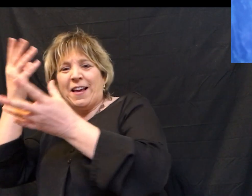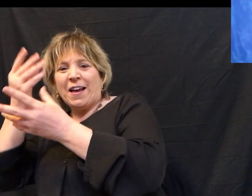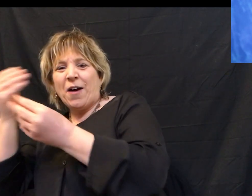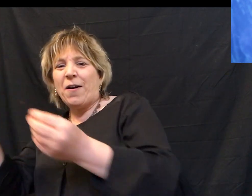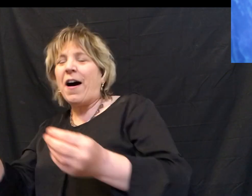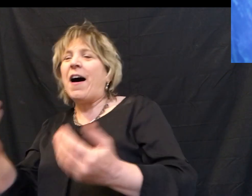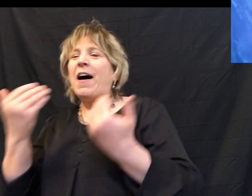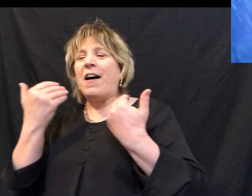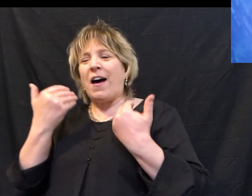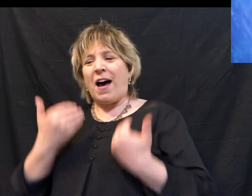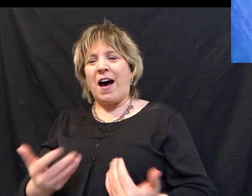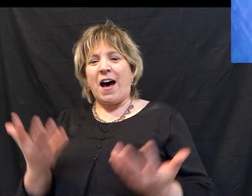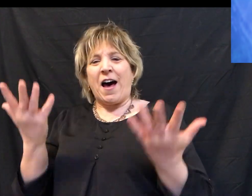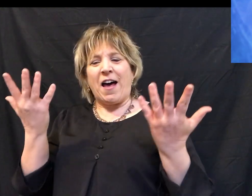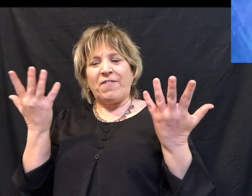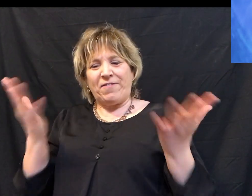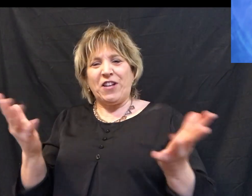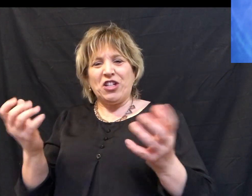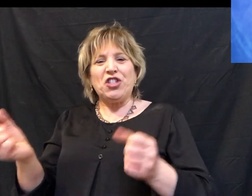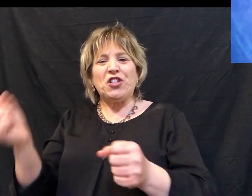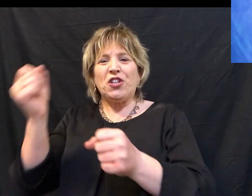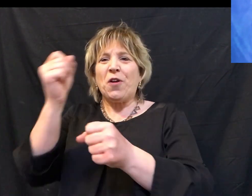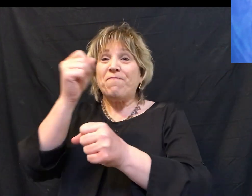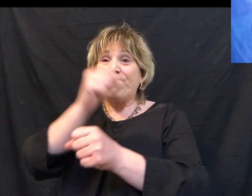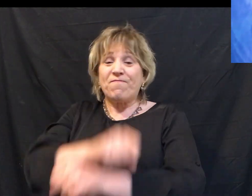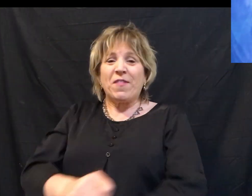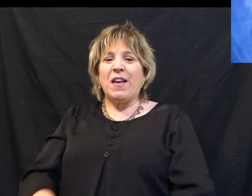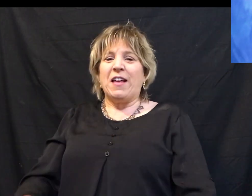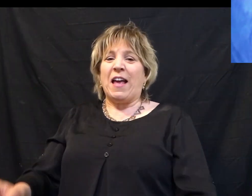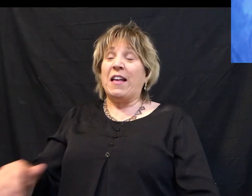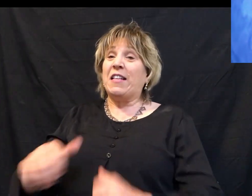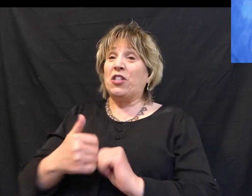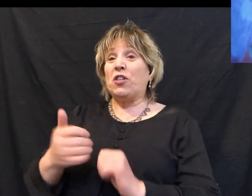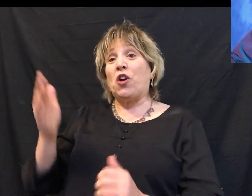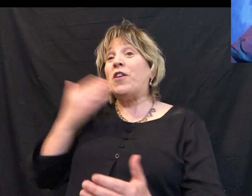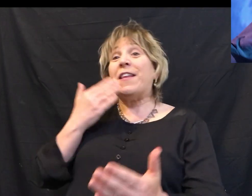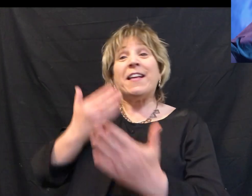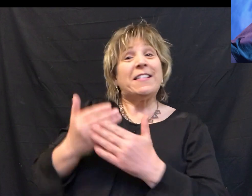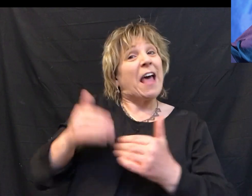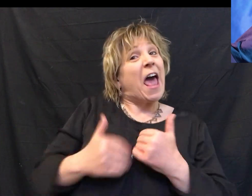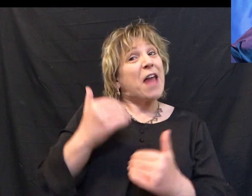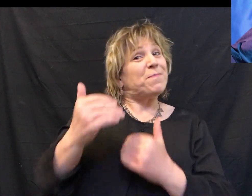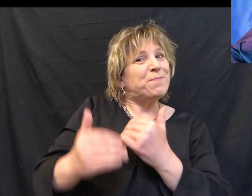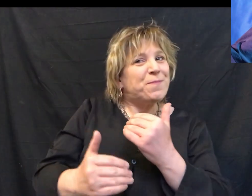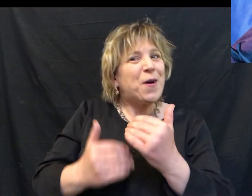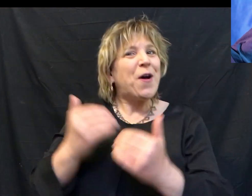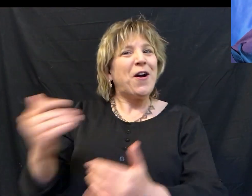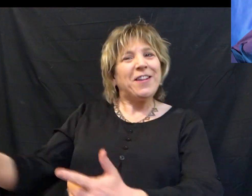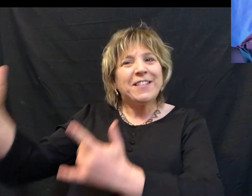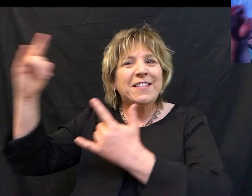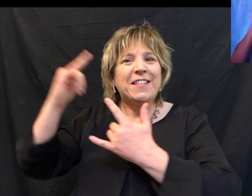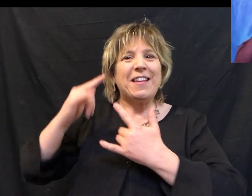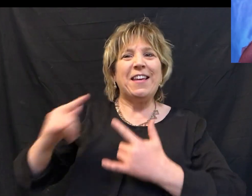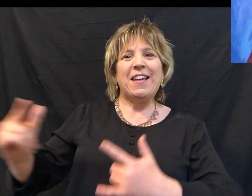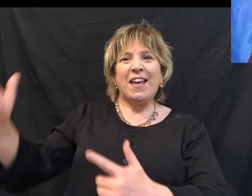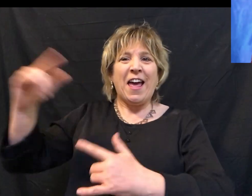overcome It's His goodness and mercy And the power